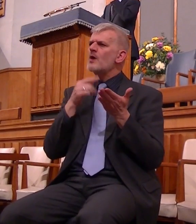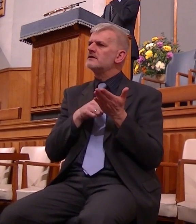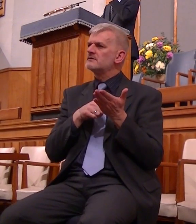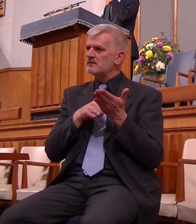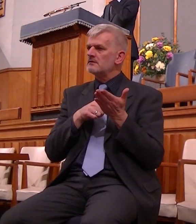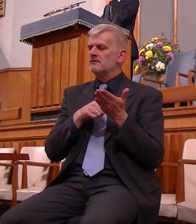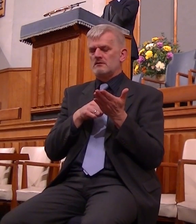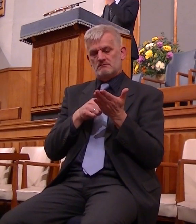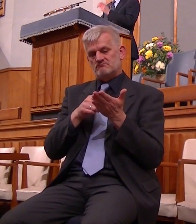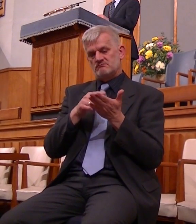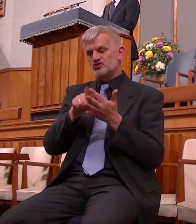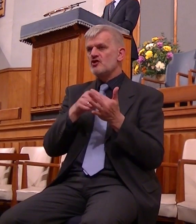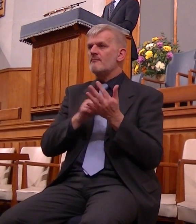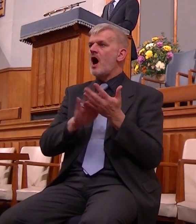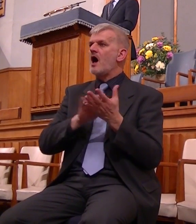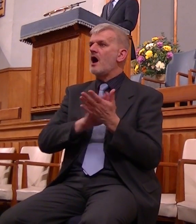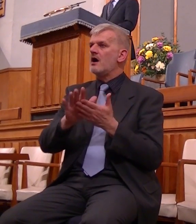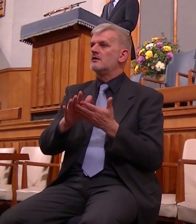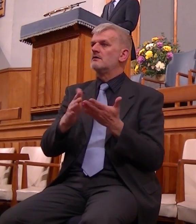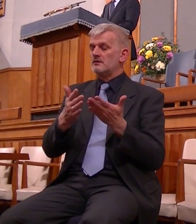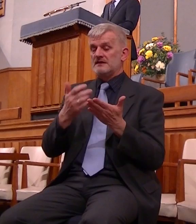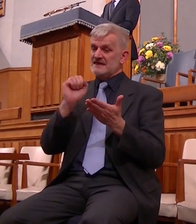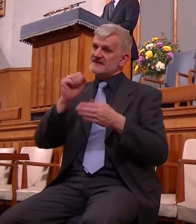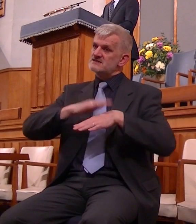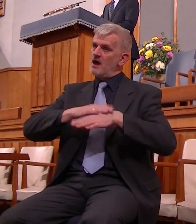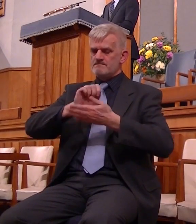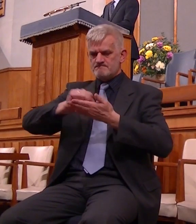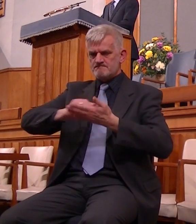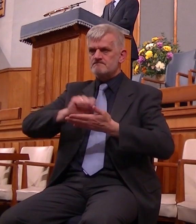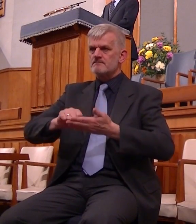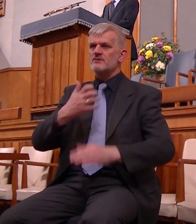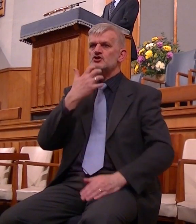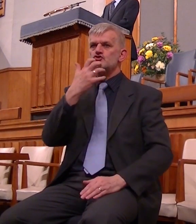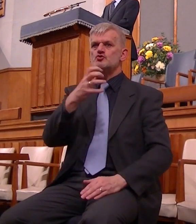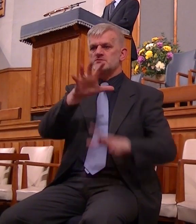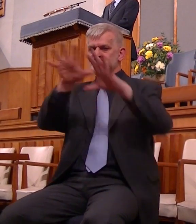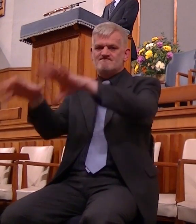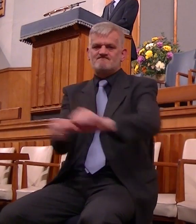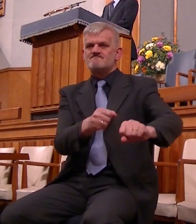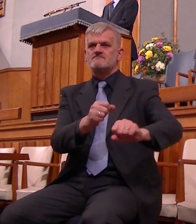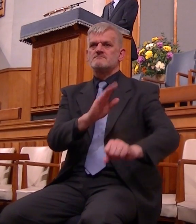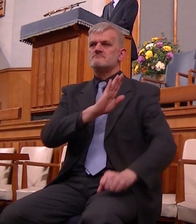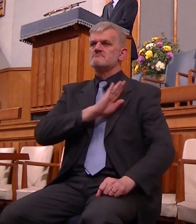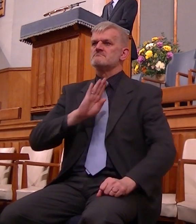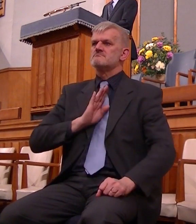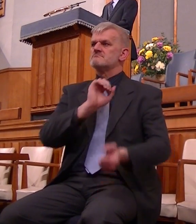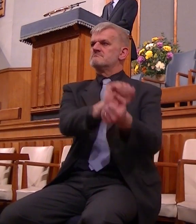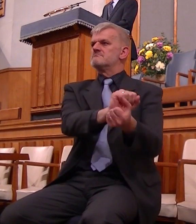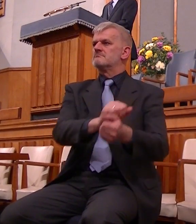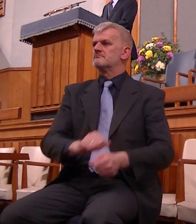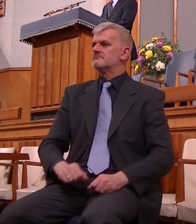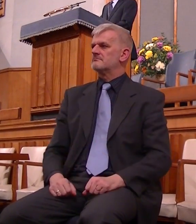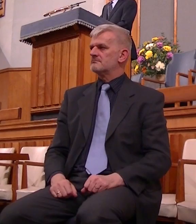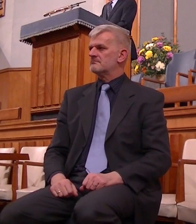Jeremiah Israel has gone into captivity it no longer exists the ten northern tribes